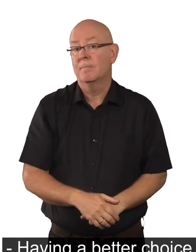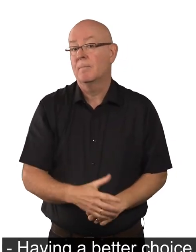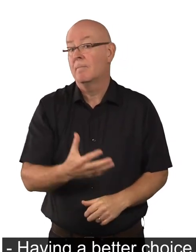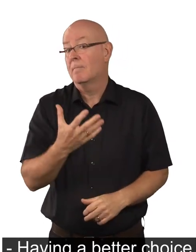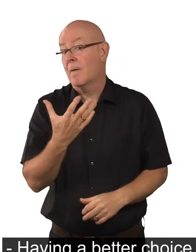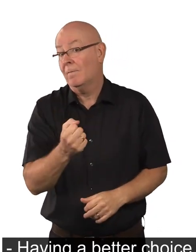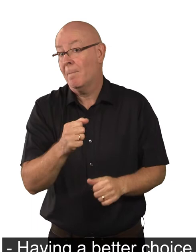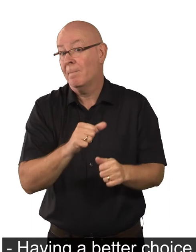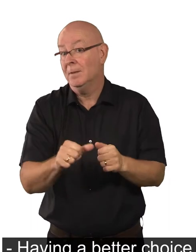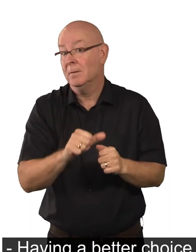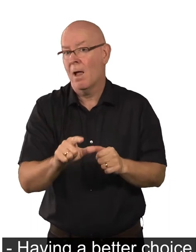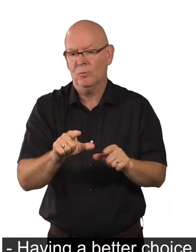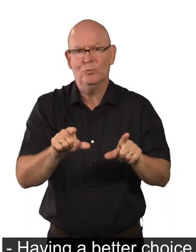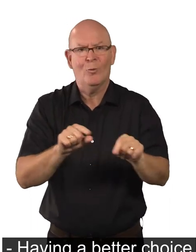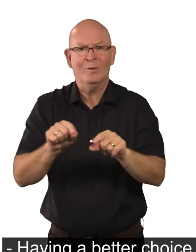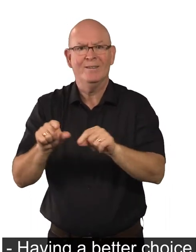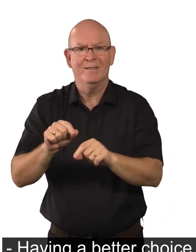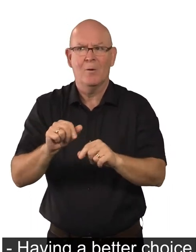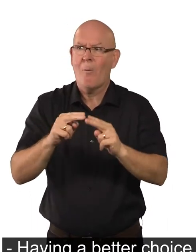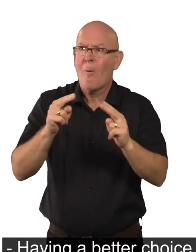Having a better choice of homes to live in